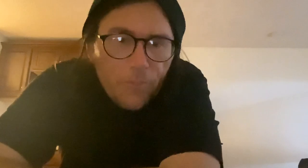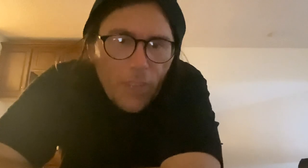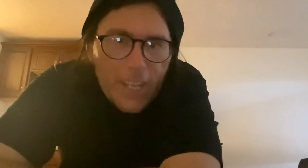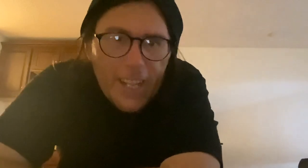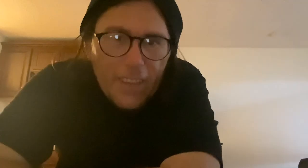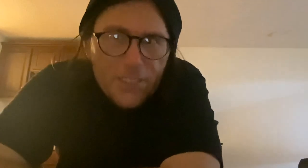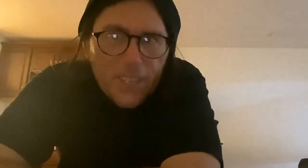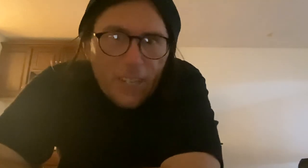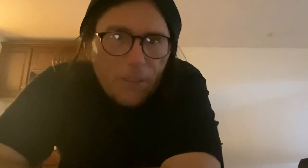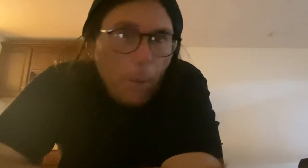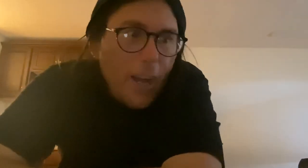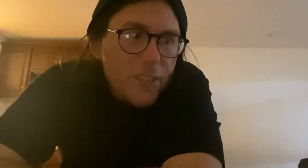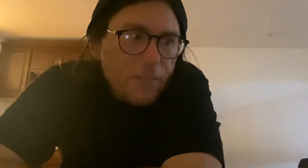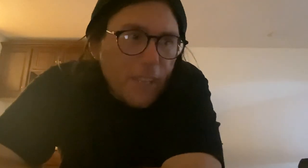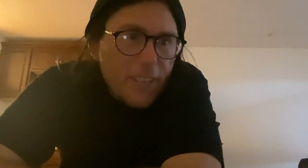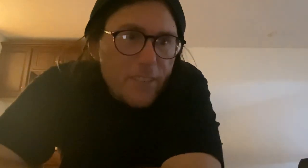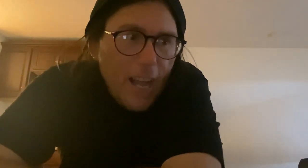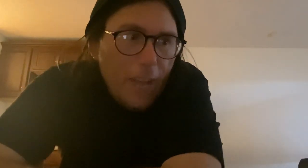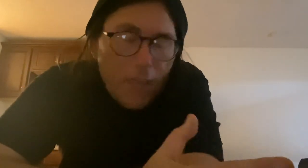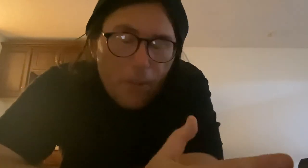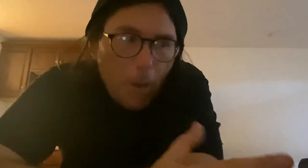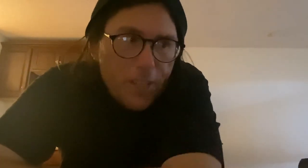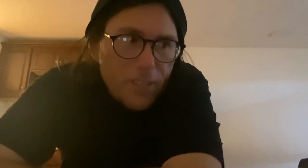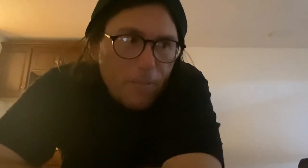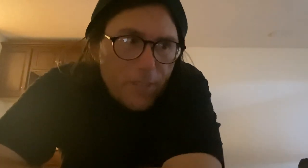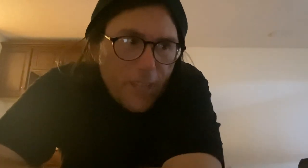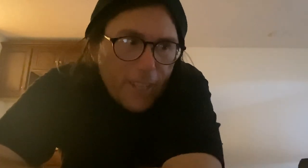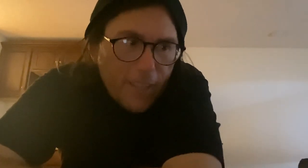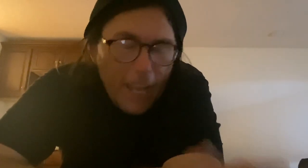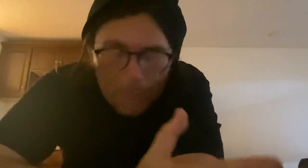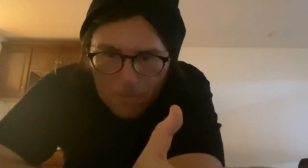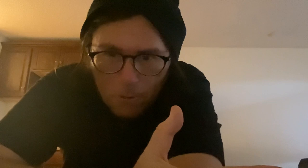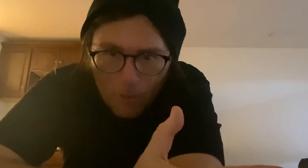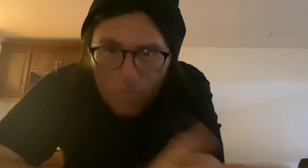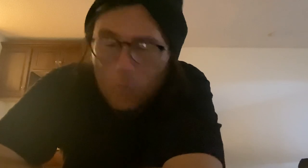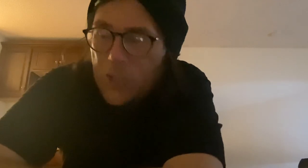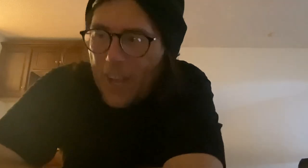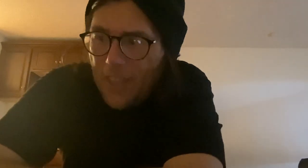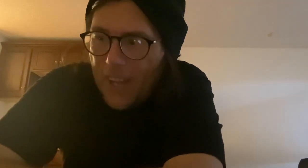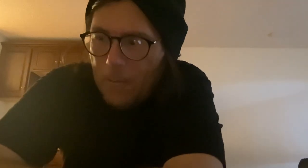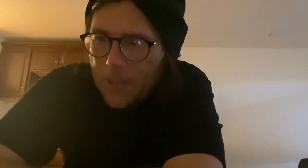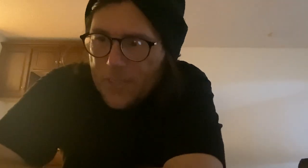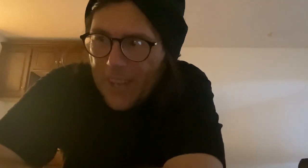So, that's kind of the positive things. The other positive is, like, the animation programs, which I thought was, like,